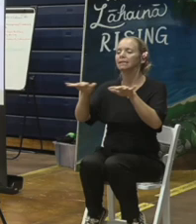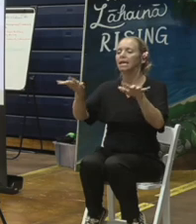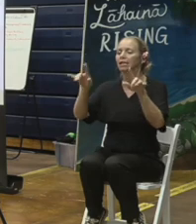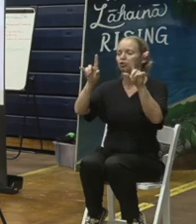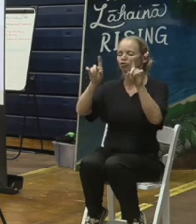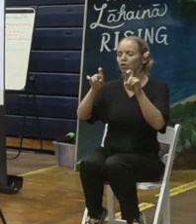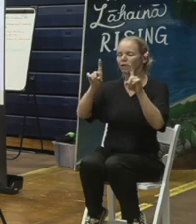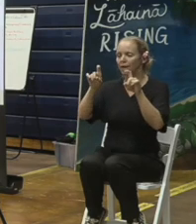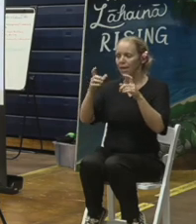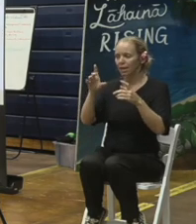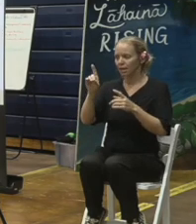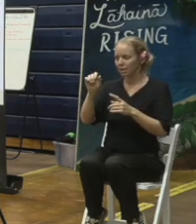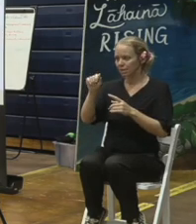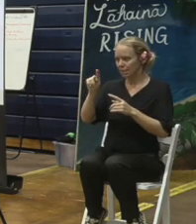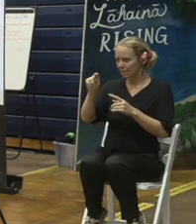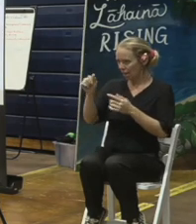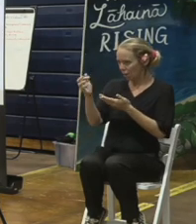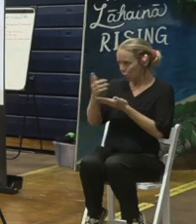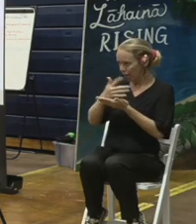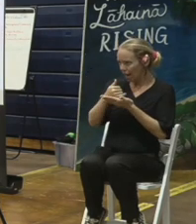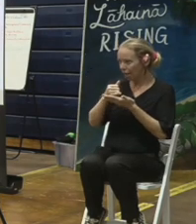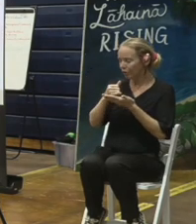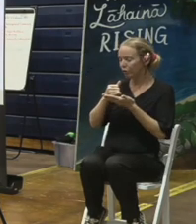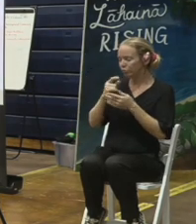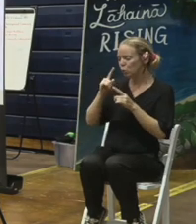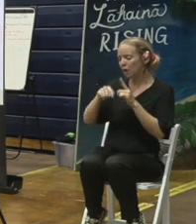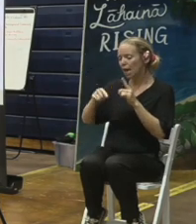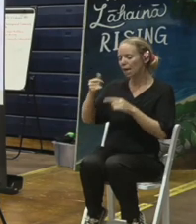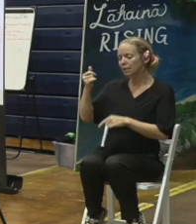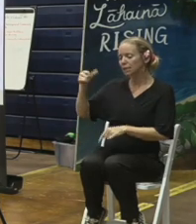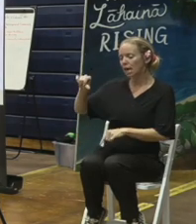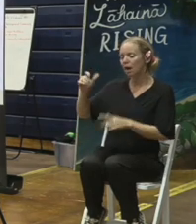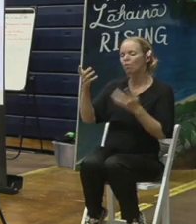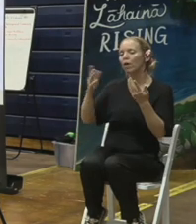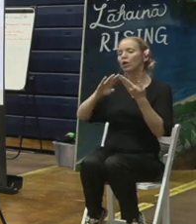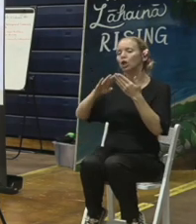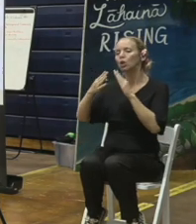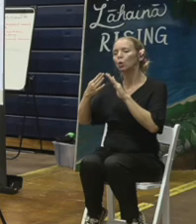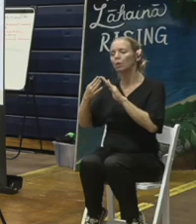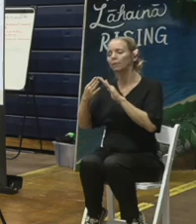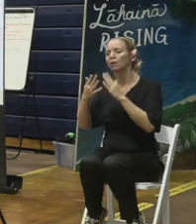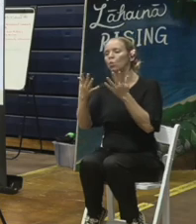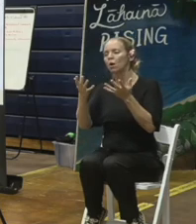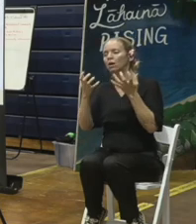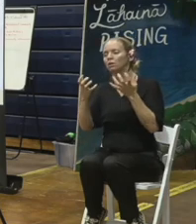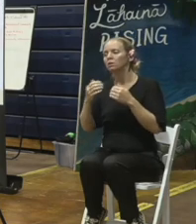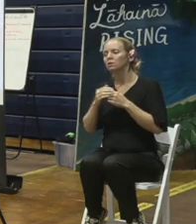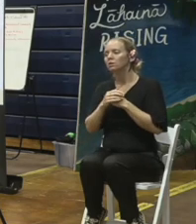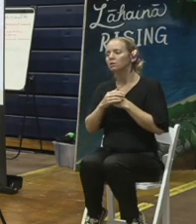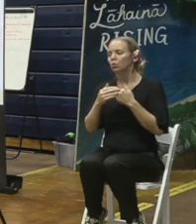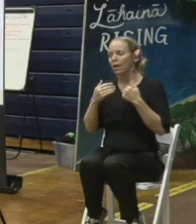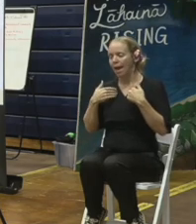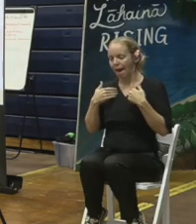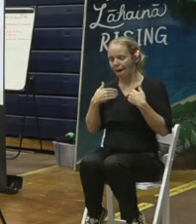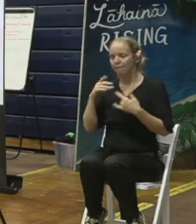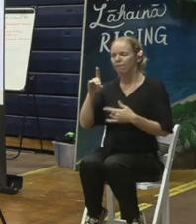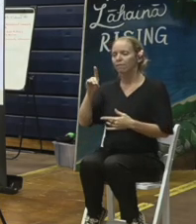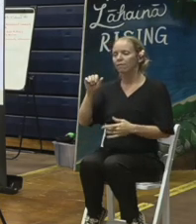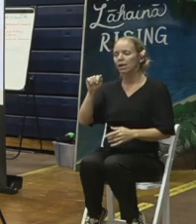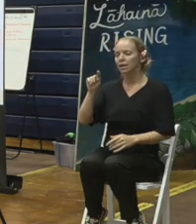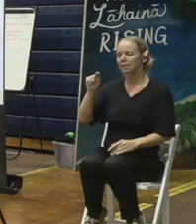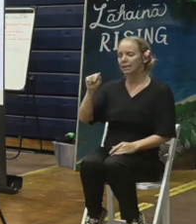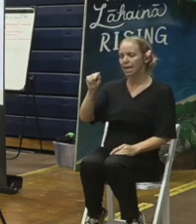is undeniable of what the community actually wants and we have a massive database of